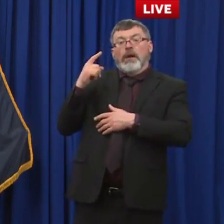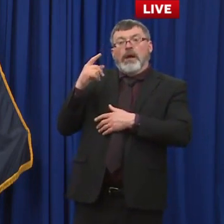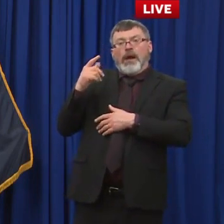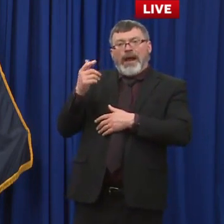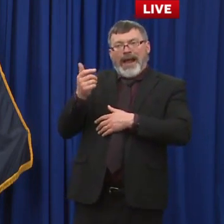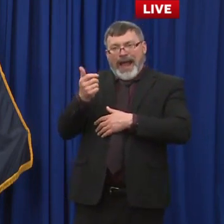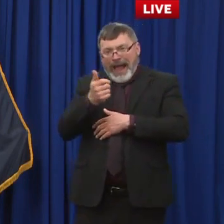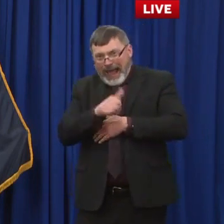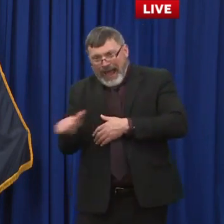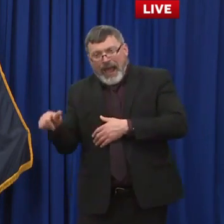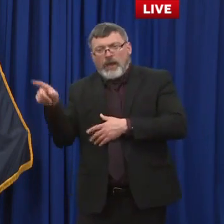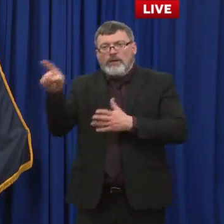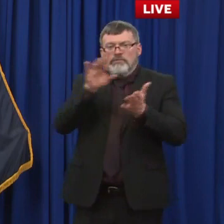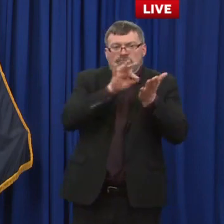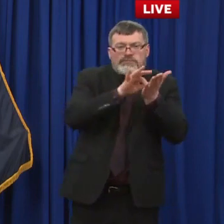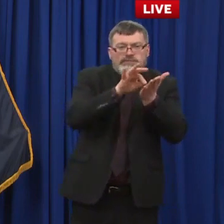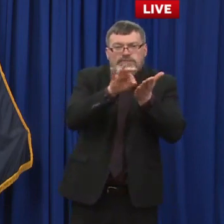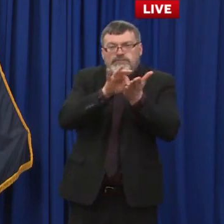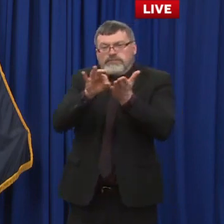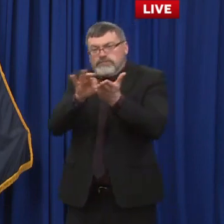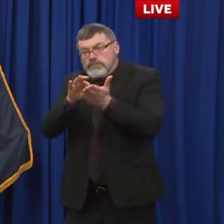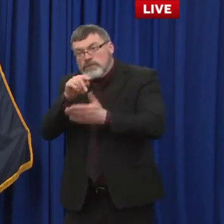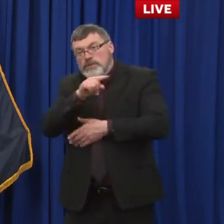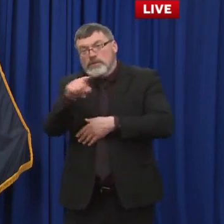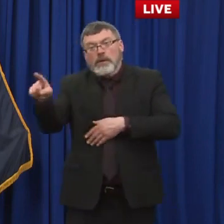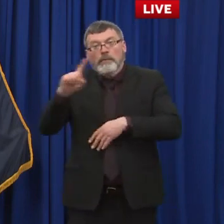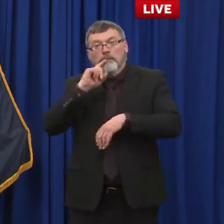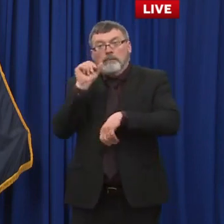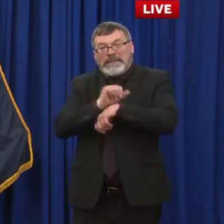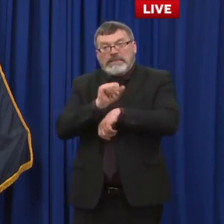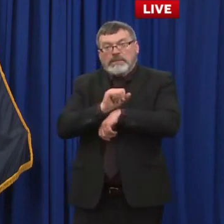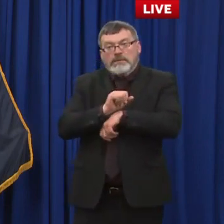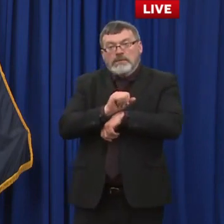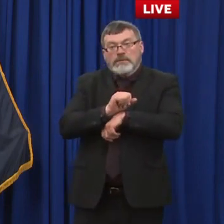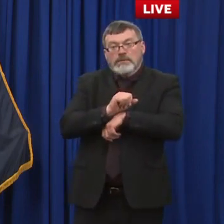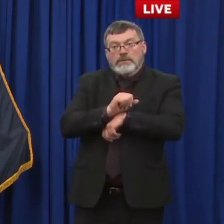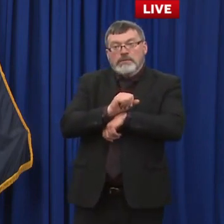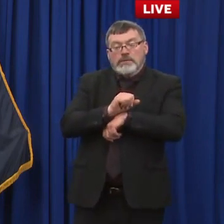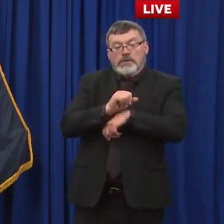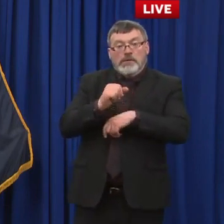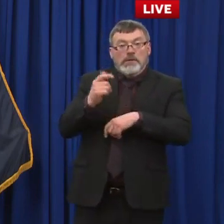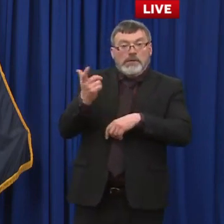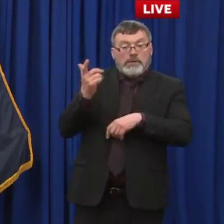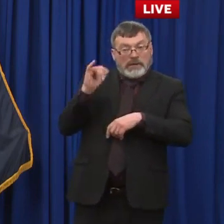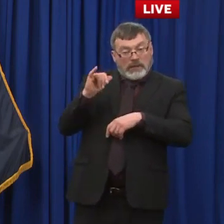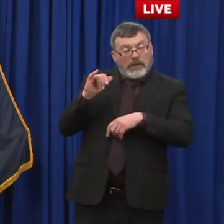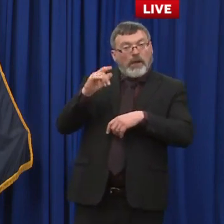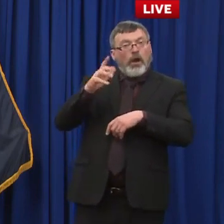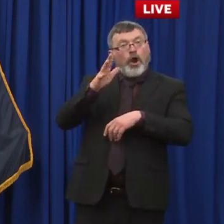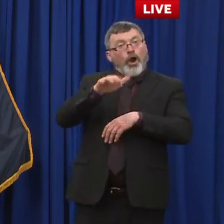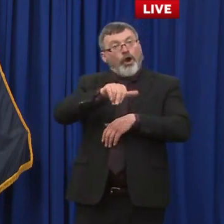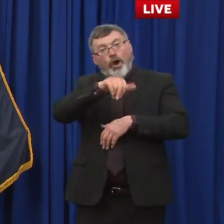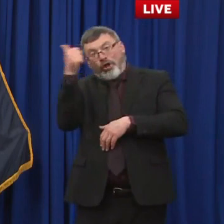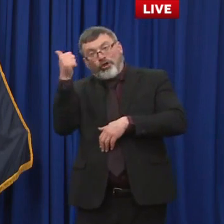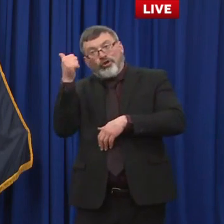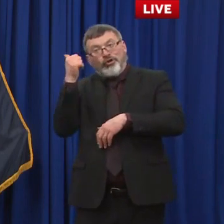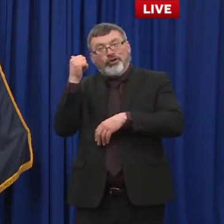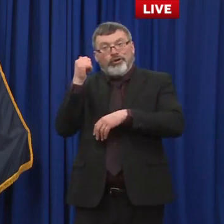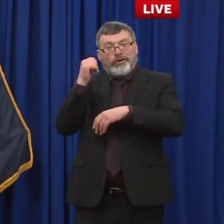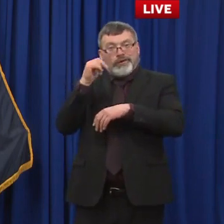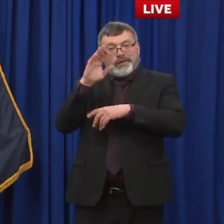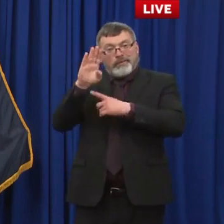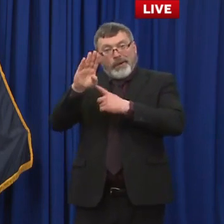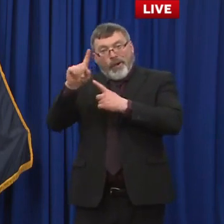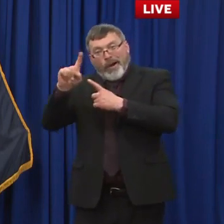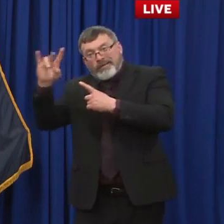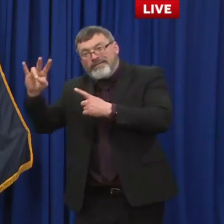and if any fully vaccinated individual has died of covid 19 here in new hampshire okay dr daly i think